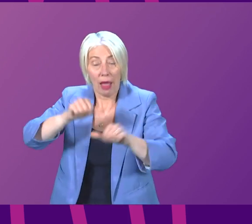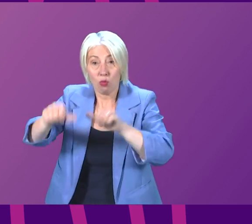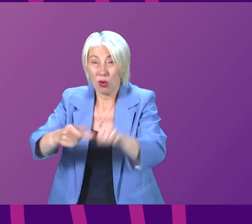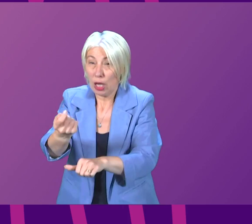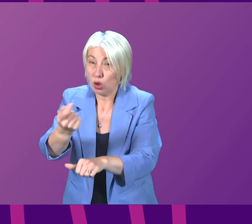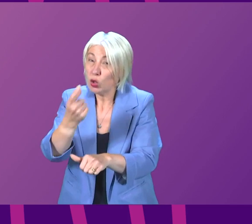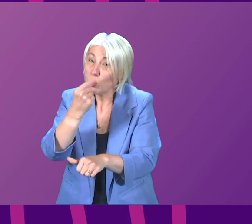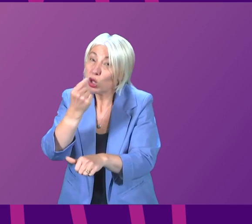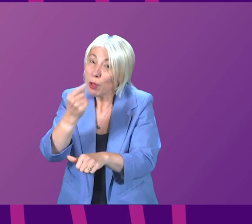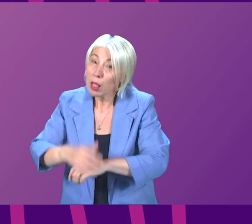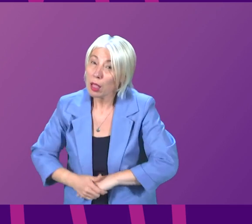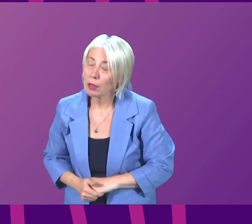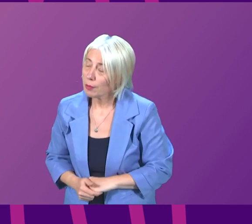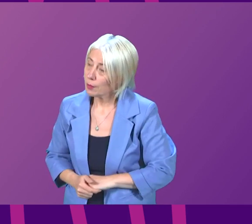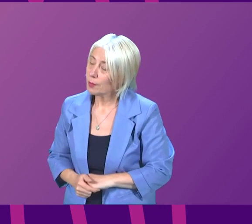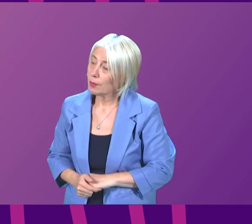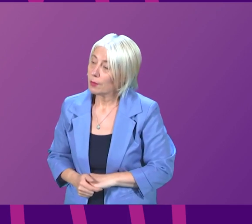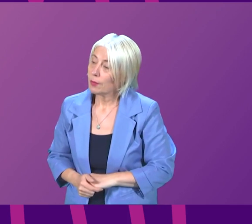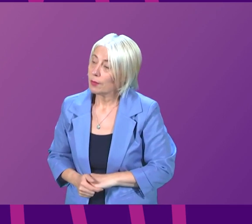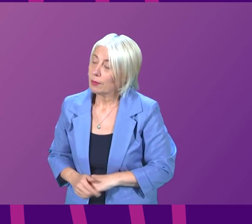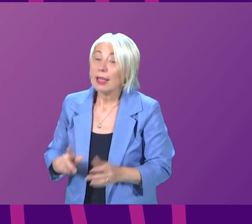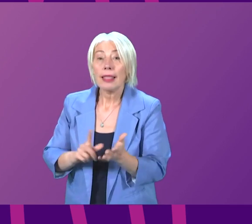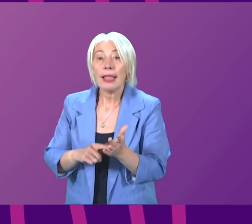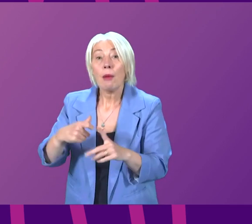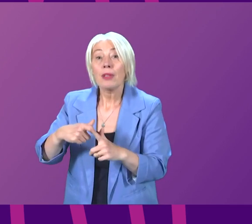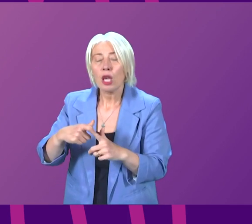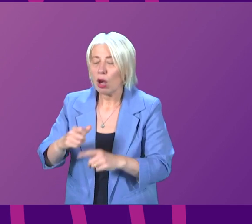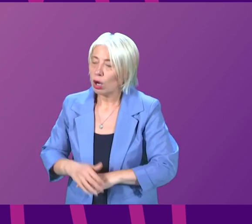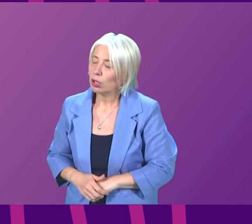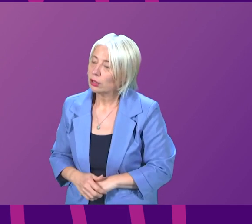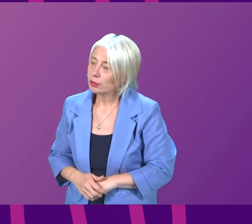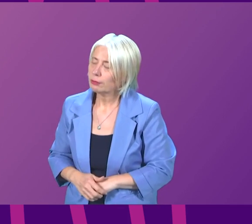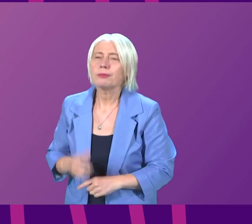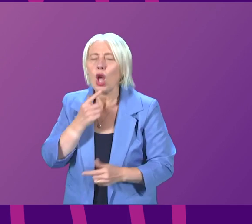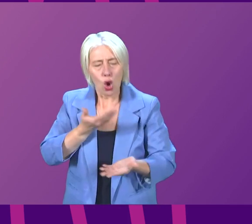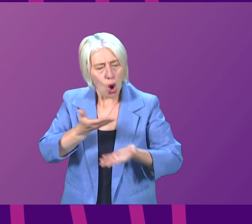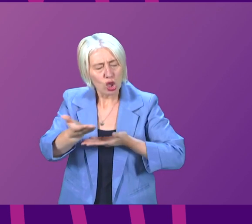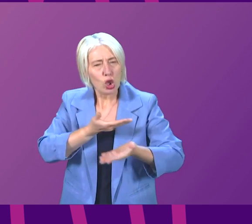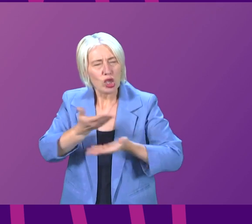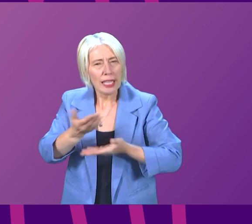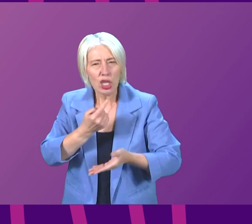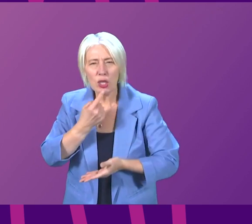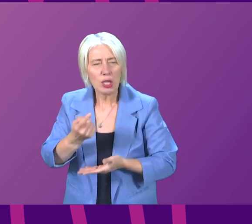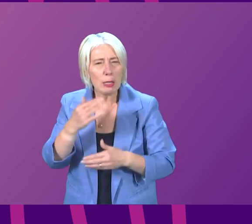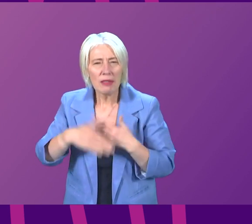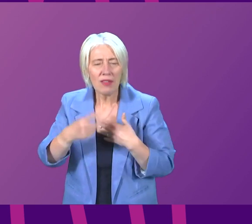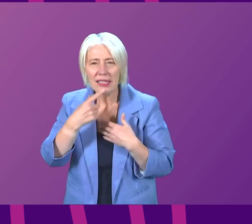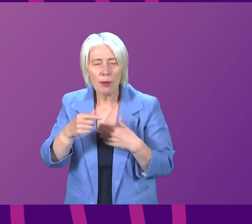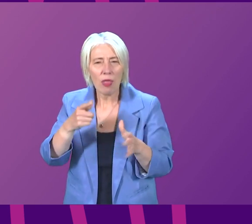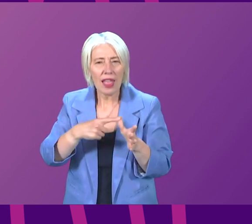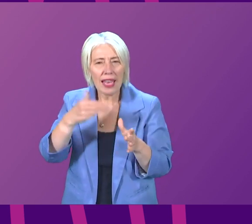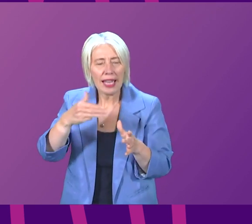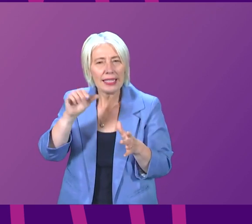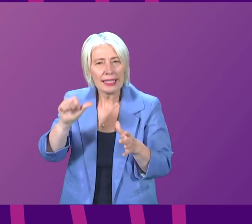as possible The consultation referred to did not offer an option of duelling the A96